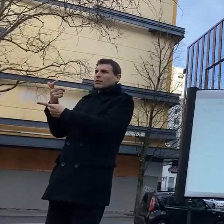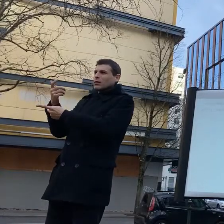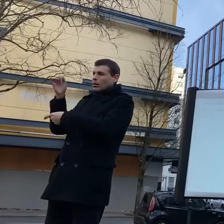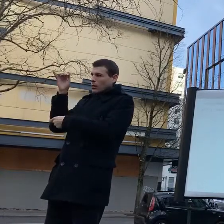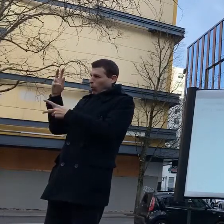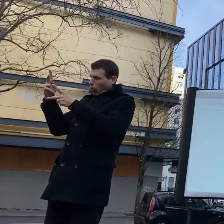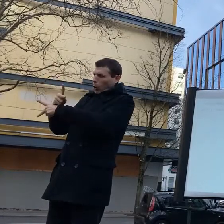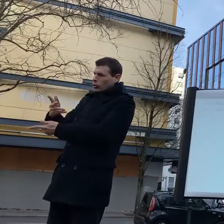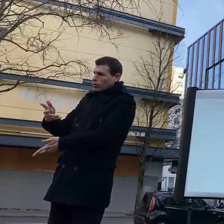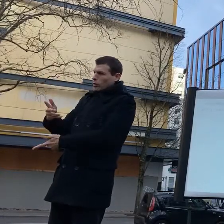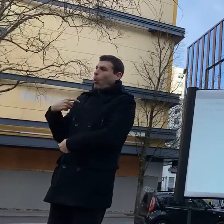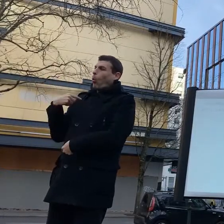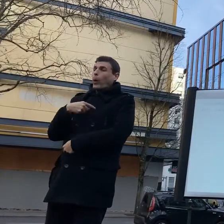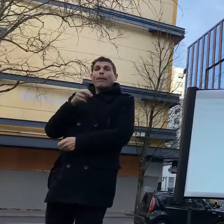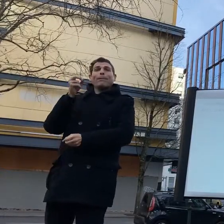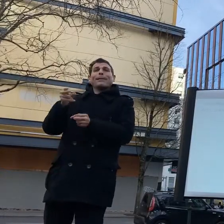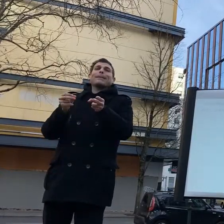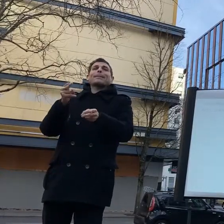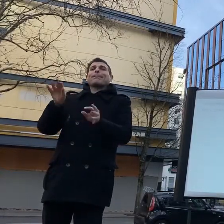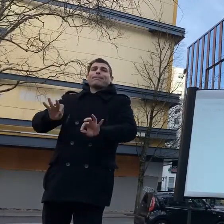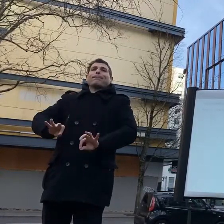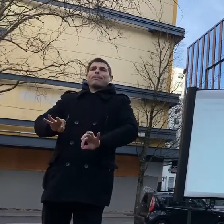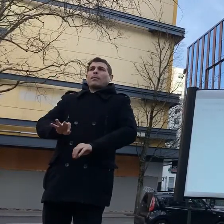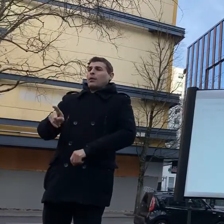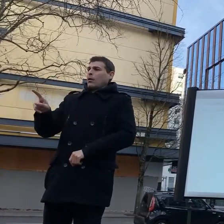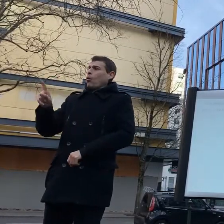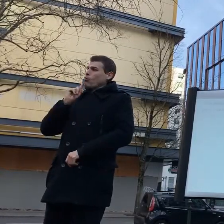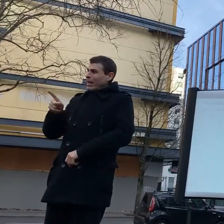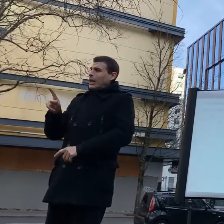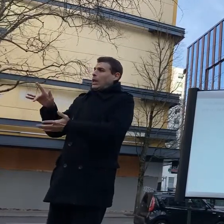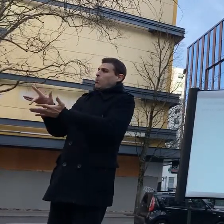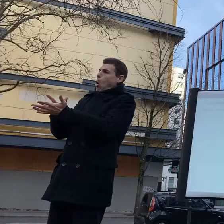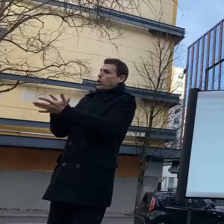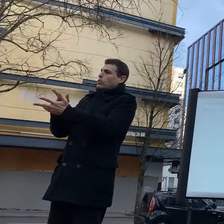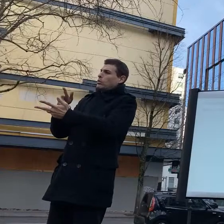it listed on their documents but that doesn't mean that they don't have it